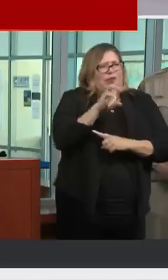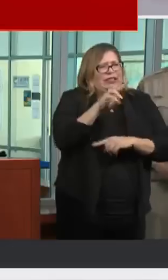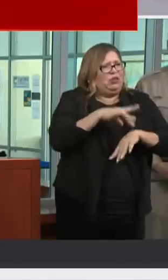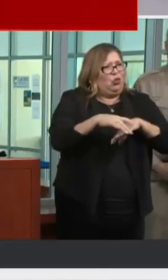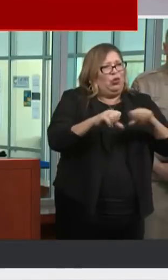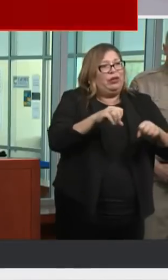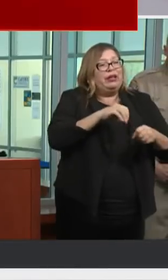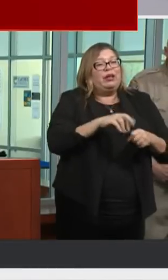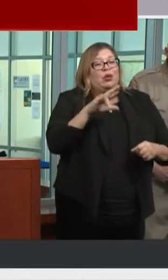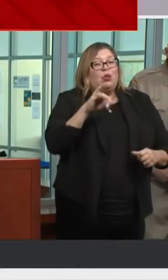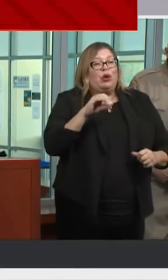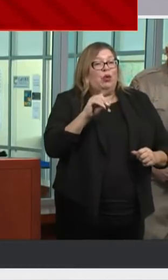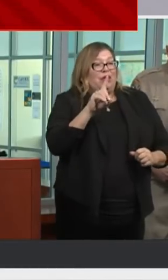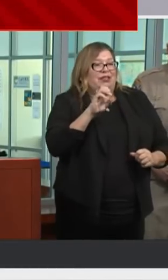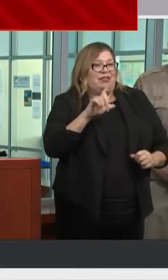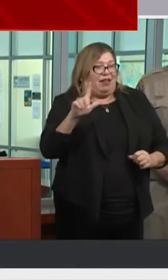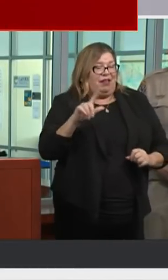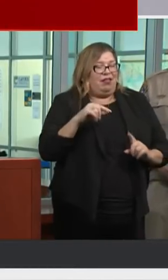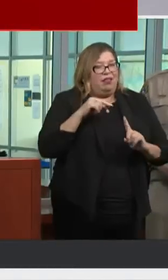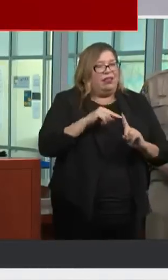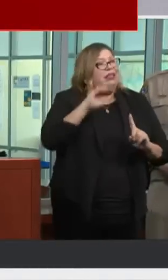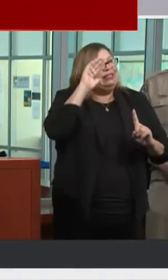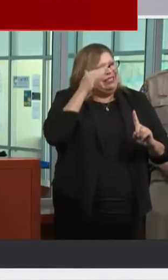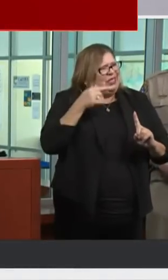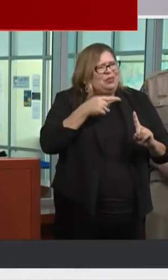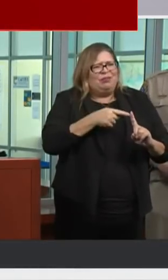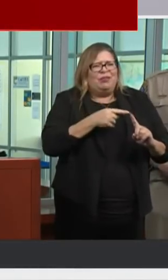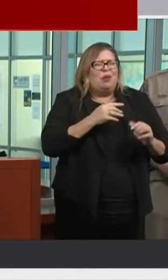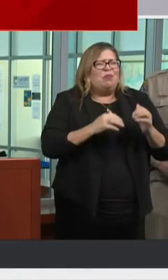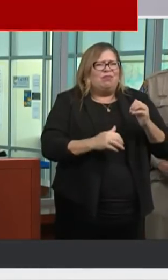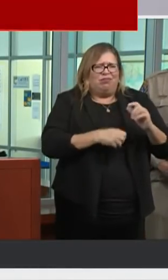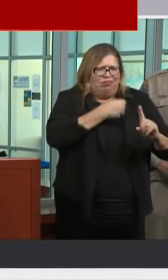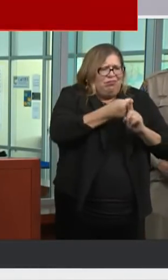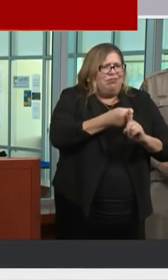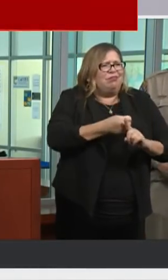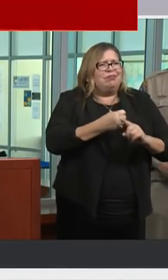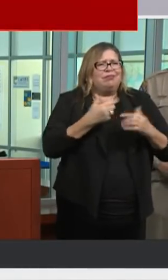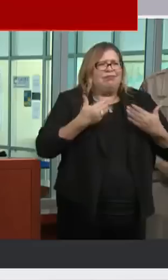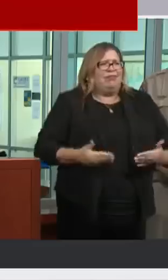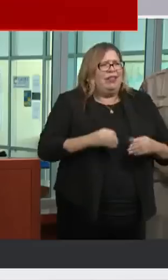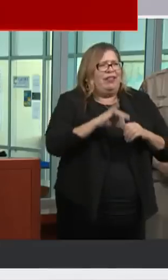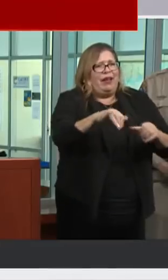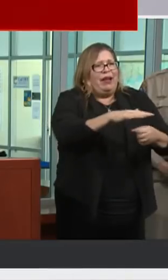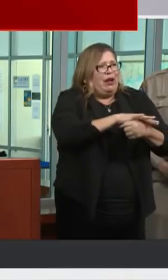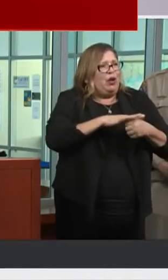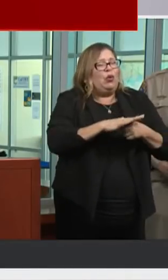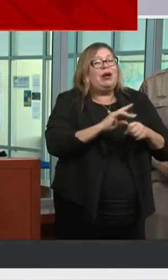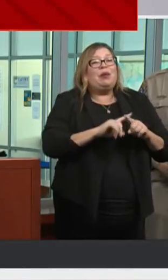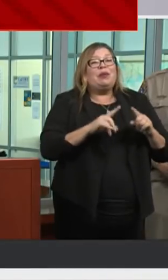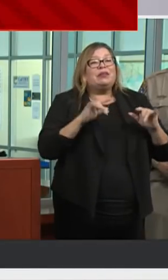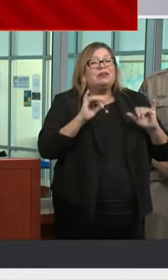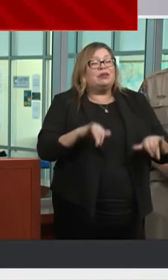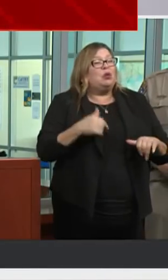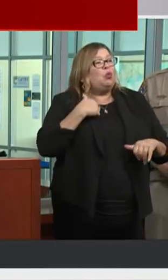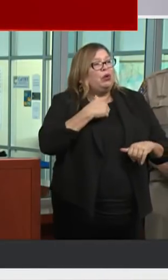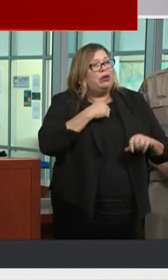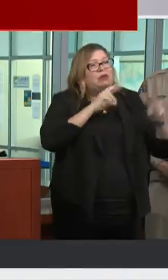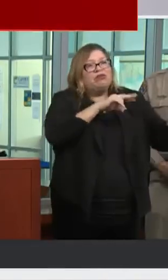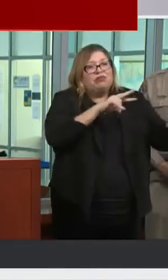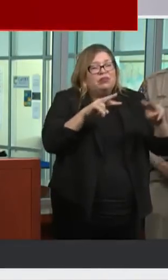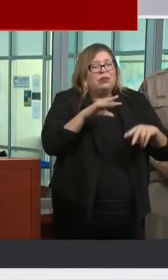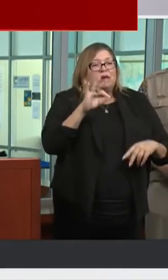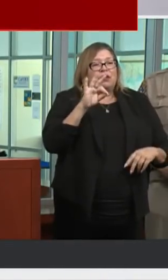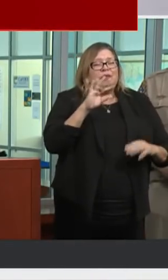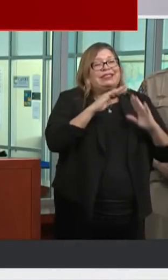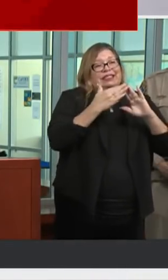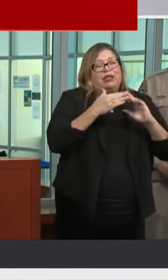probably sustained, you know, some of the hardest-hit areas, but there's still assessment going on in Ferndale, which